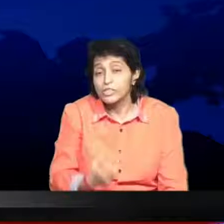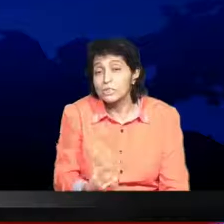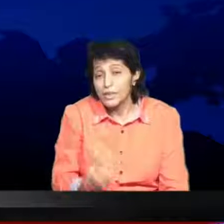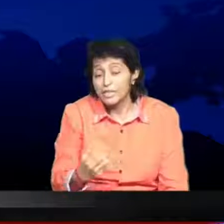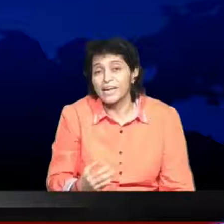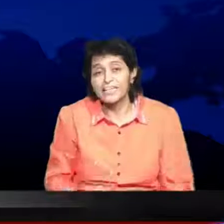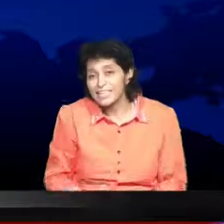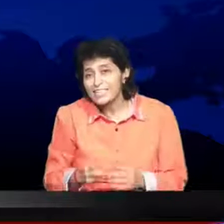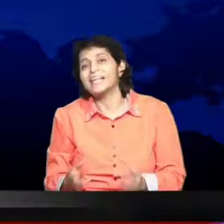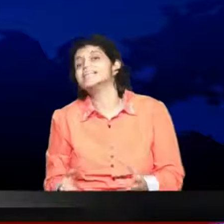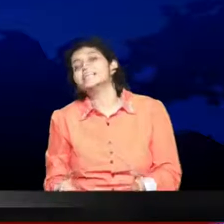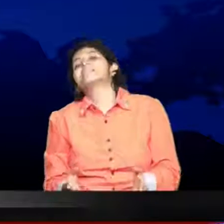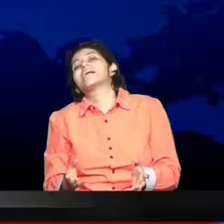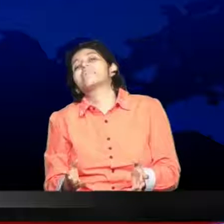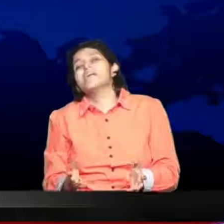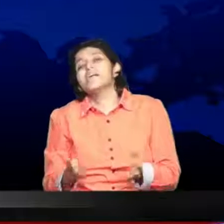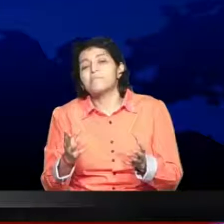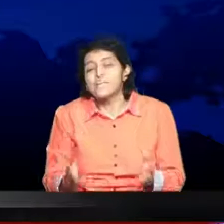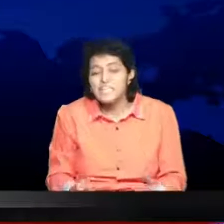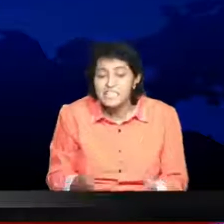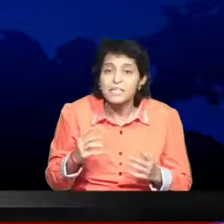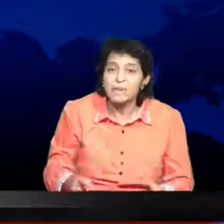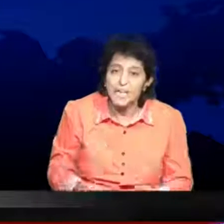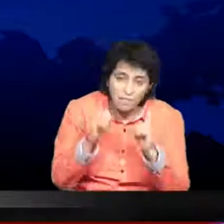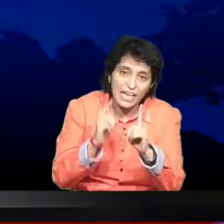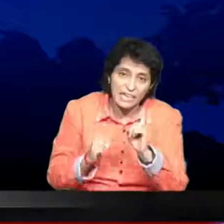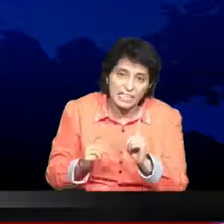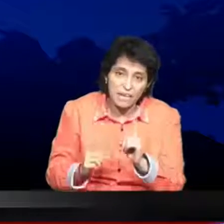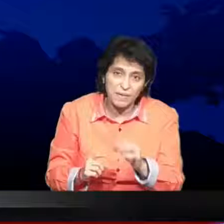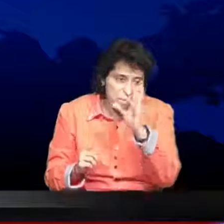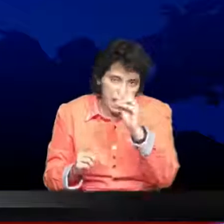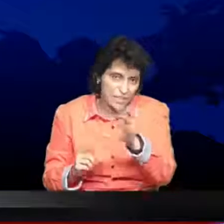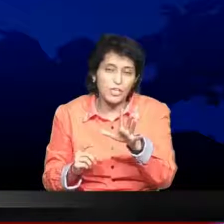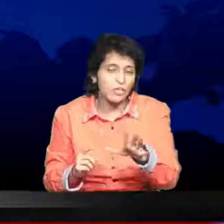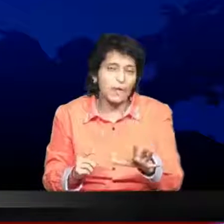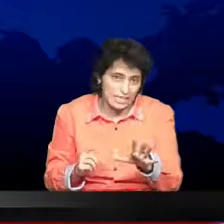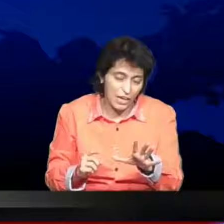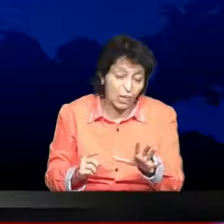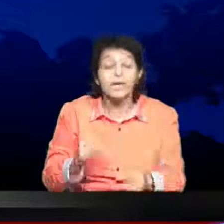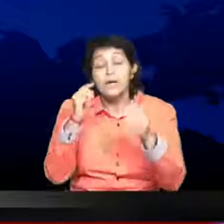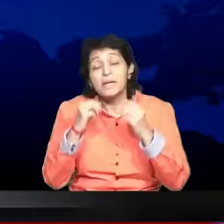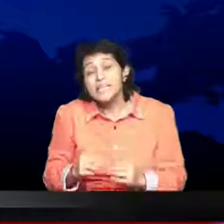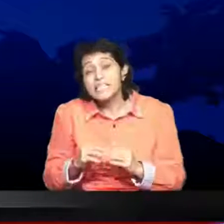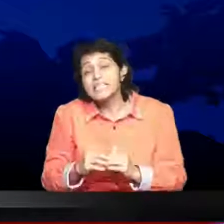they cannot do more They remain asleep on 5 minutes. Follow this